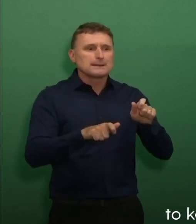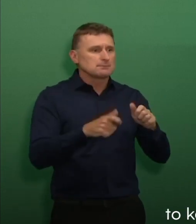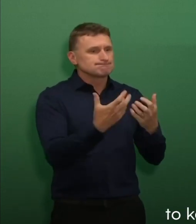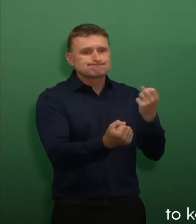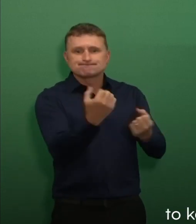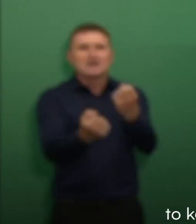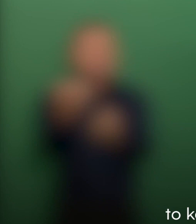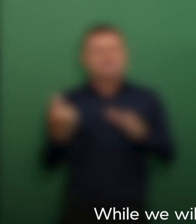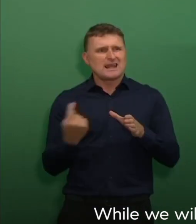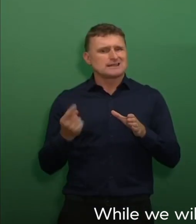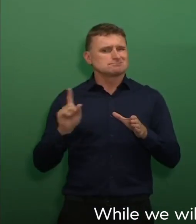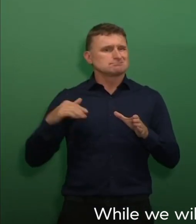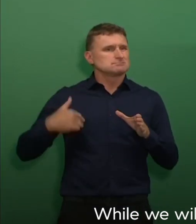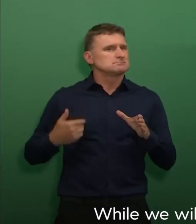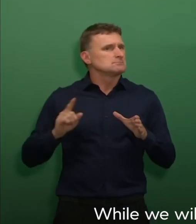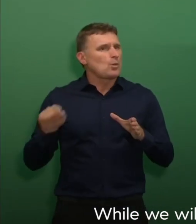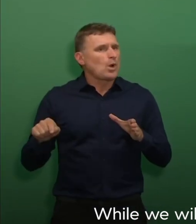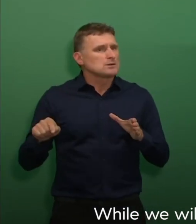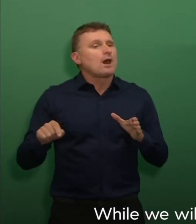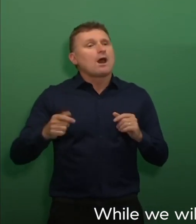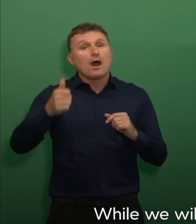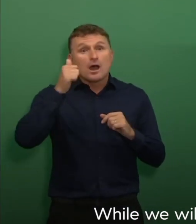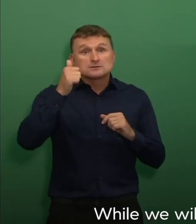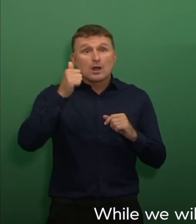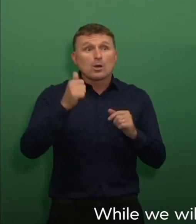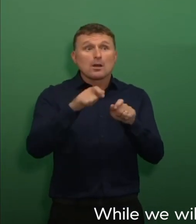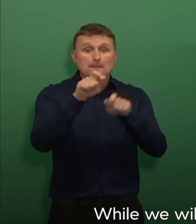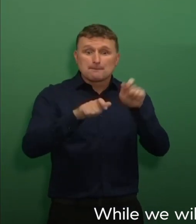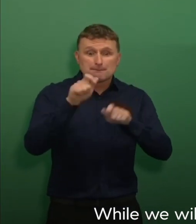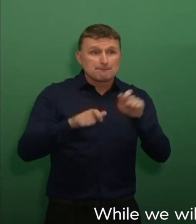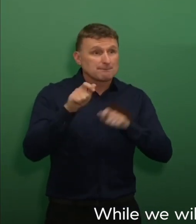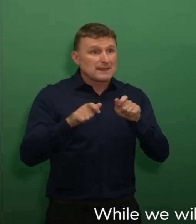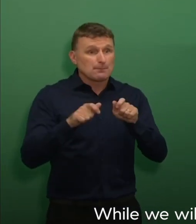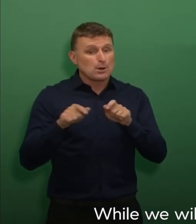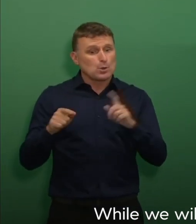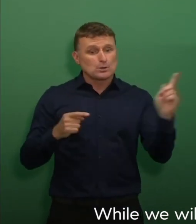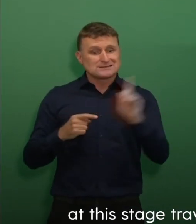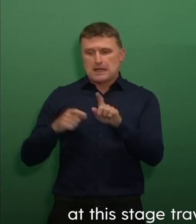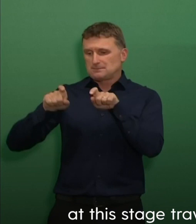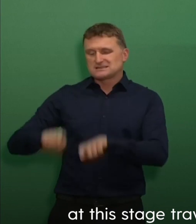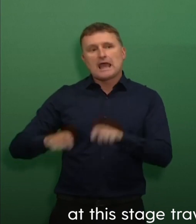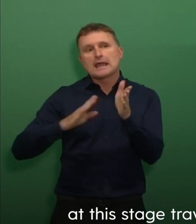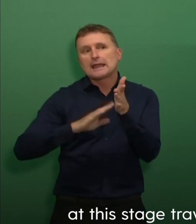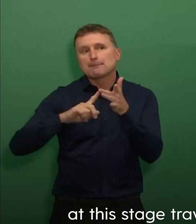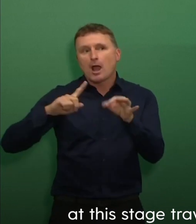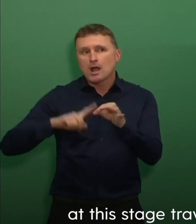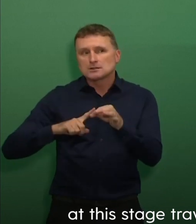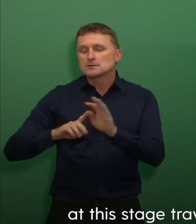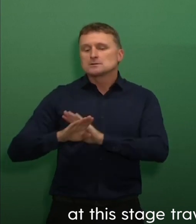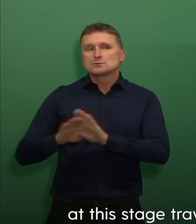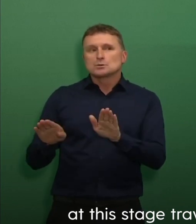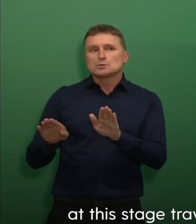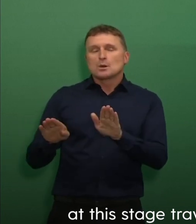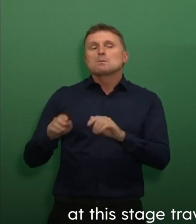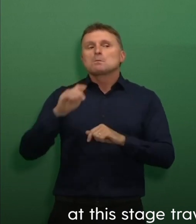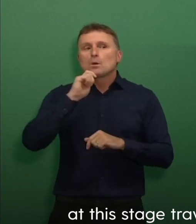safest way possible. While we will no longer require people to enter managed isolation, at this stage travellers will